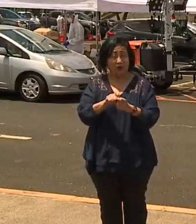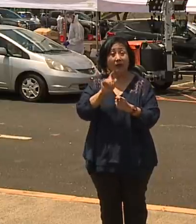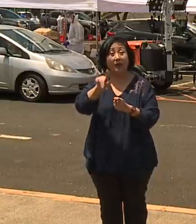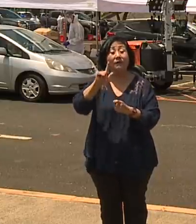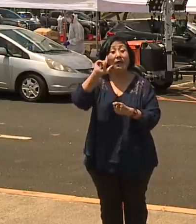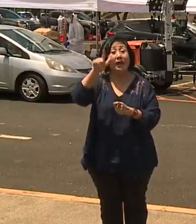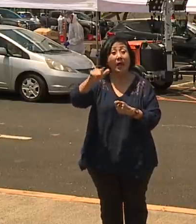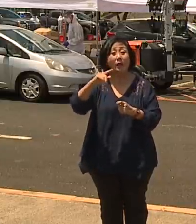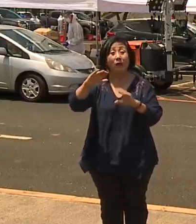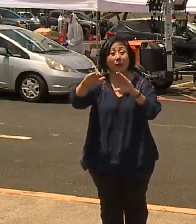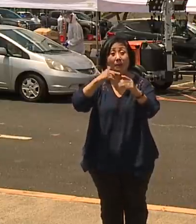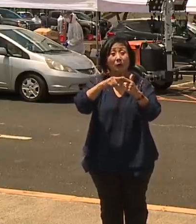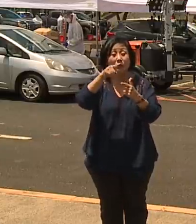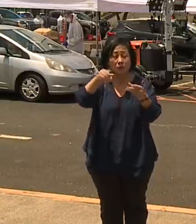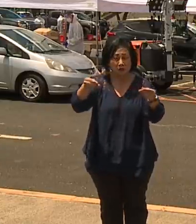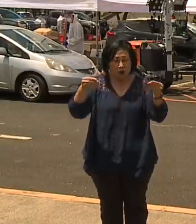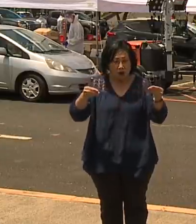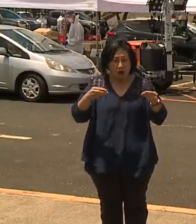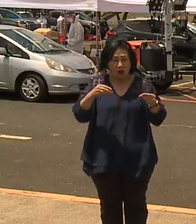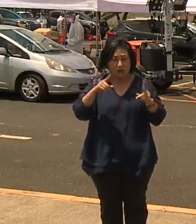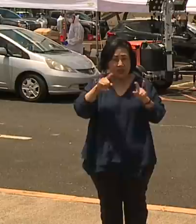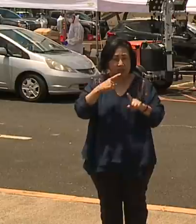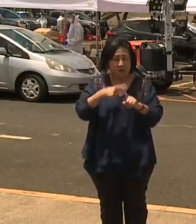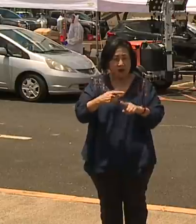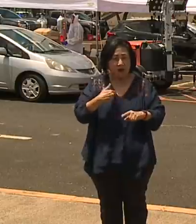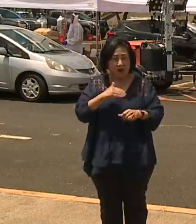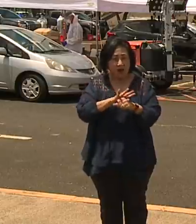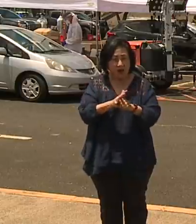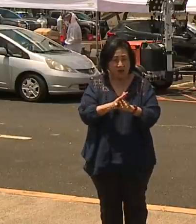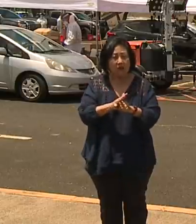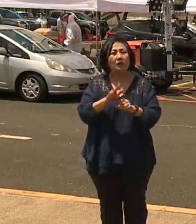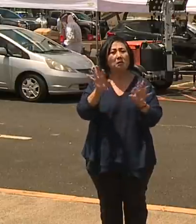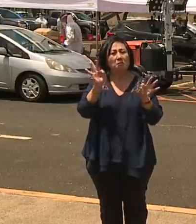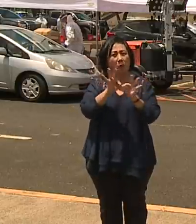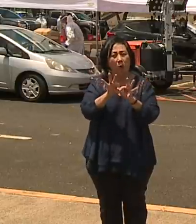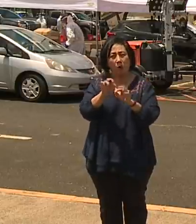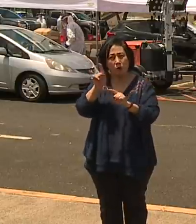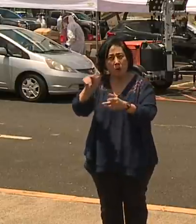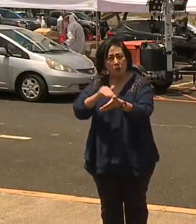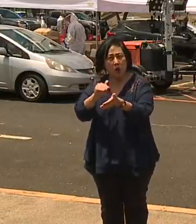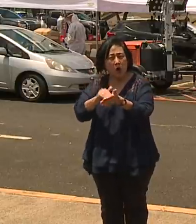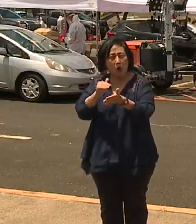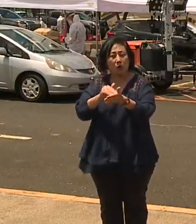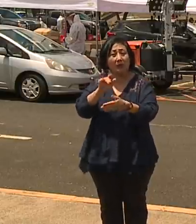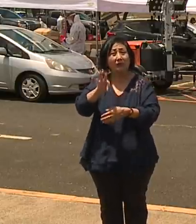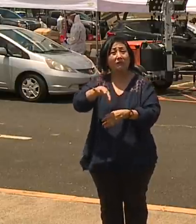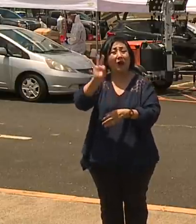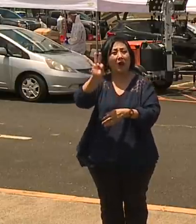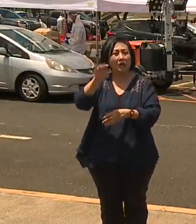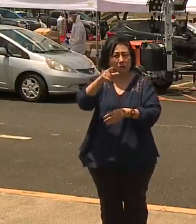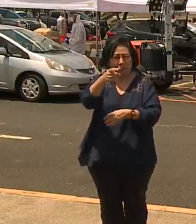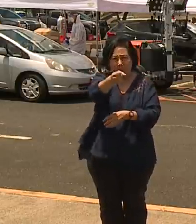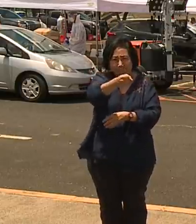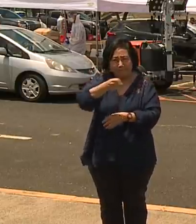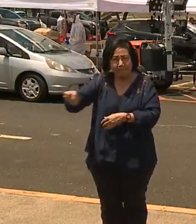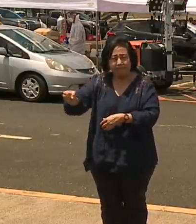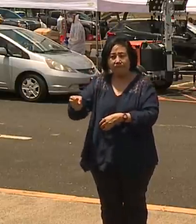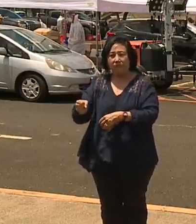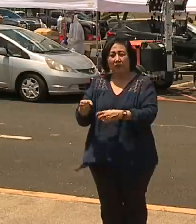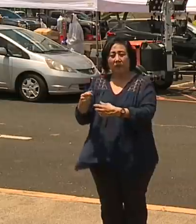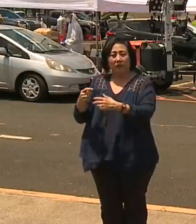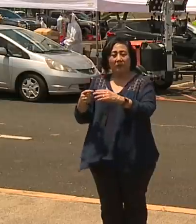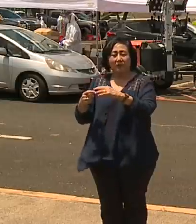result, we will make sure you follow up appropriately so that we can isolate and quarantine. And if we feel a follow-up test